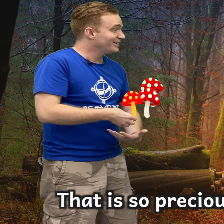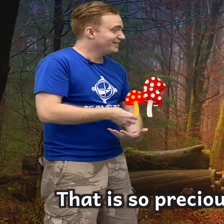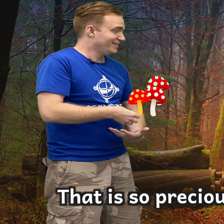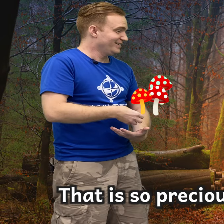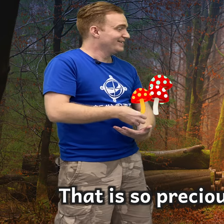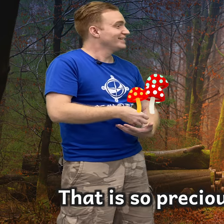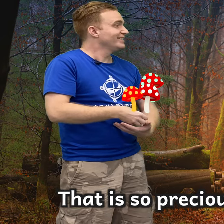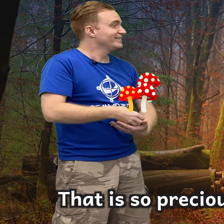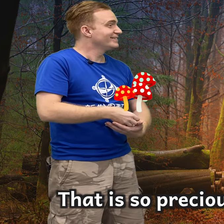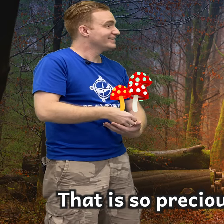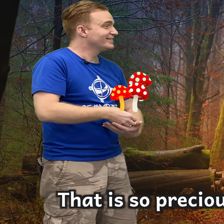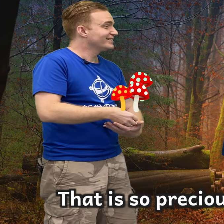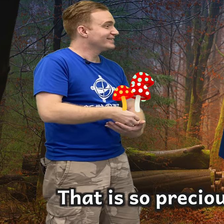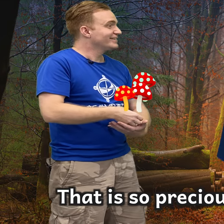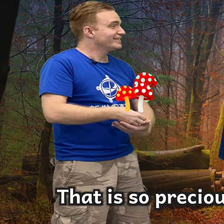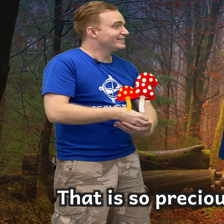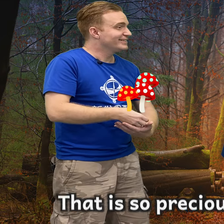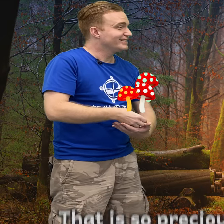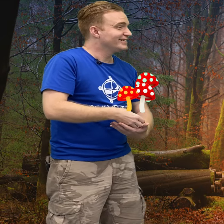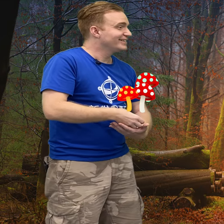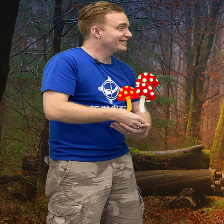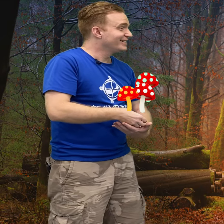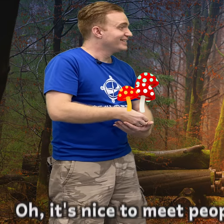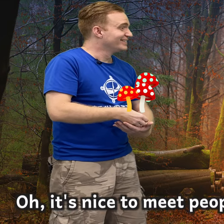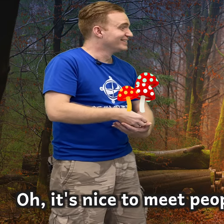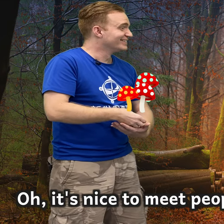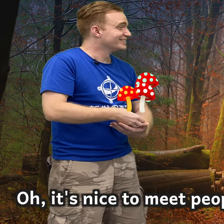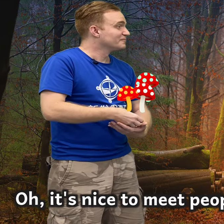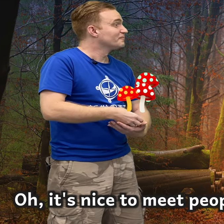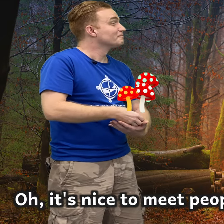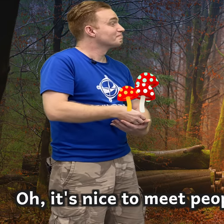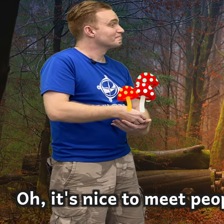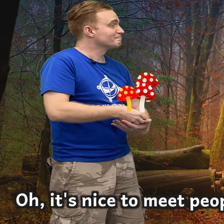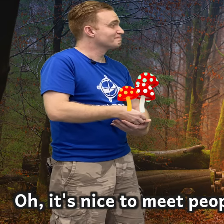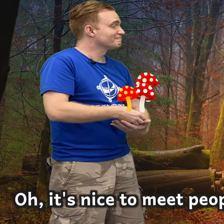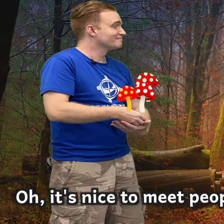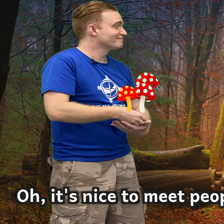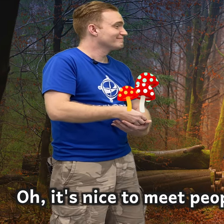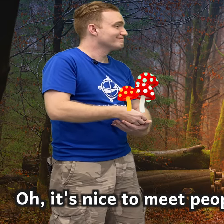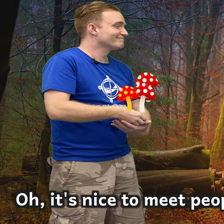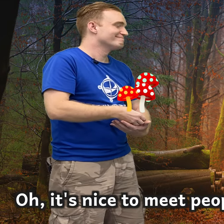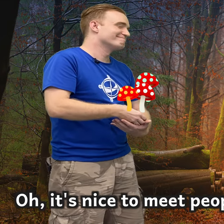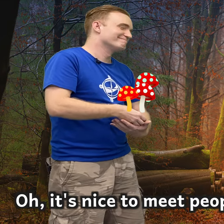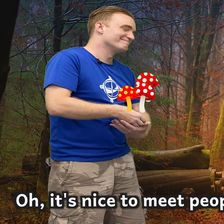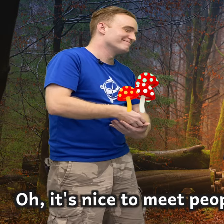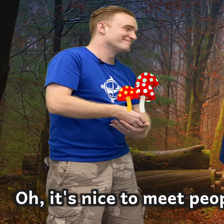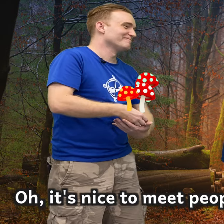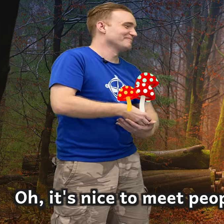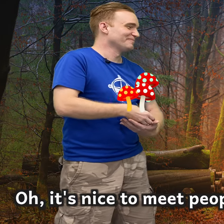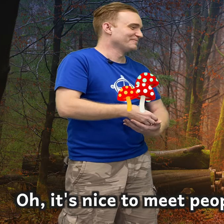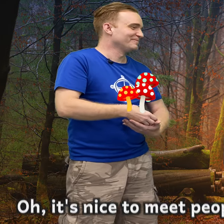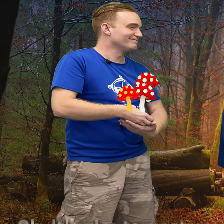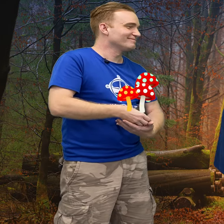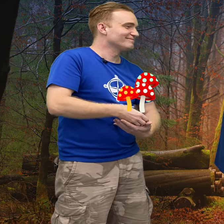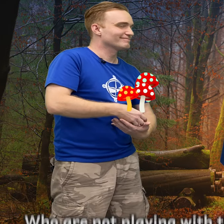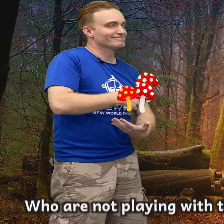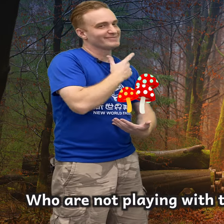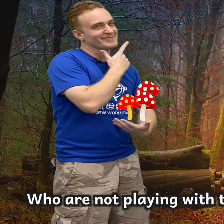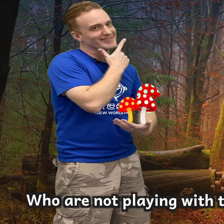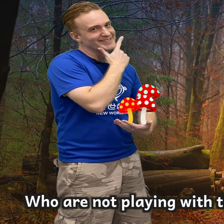precious and nice. Oh, it's nice to meet people, young people, who are not